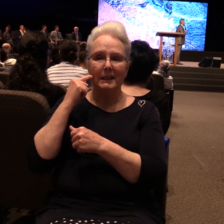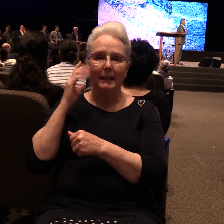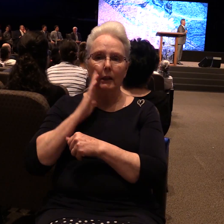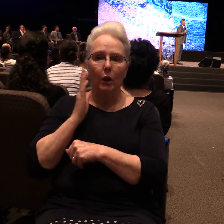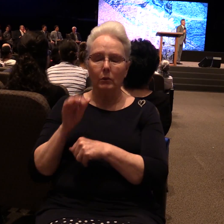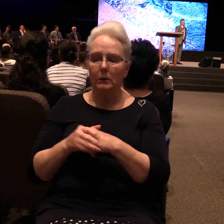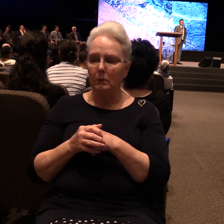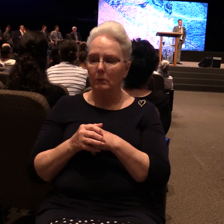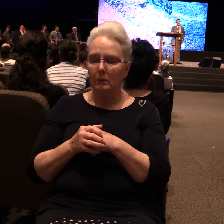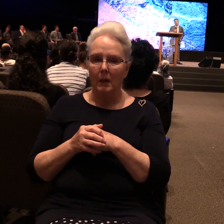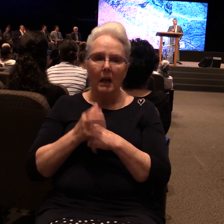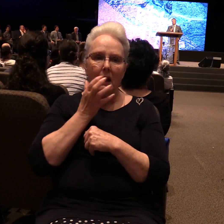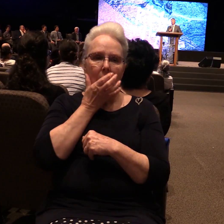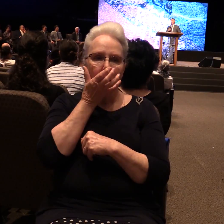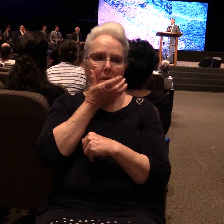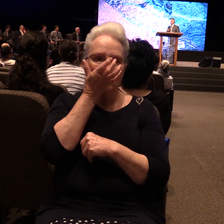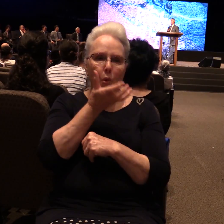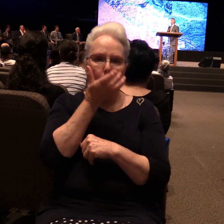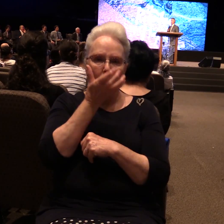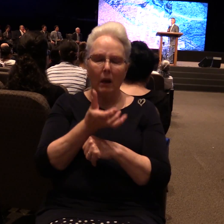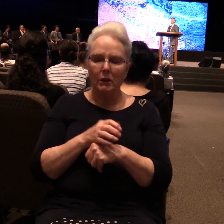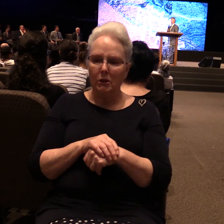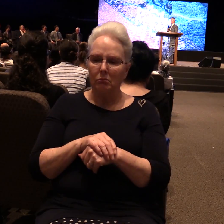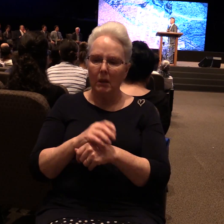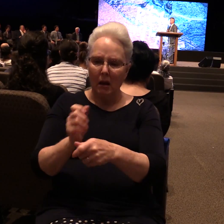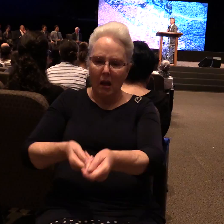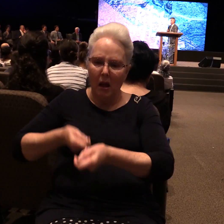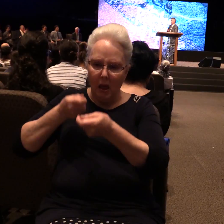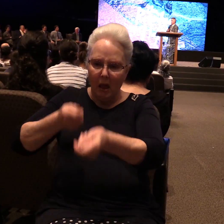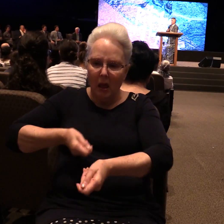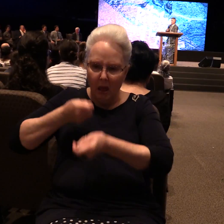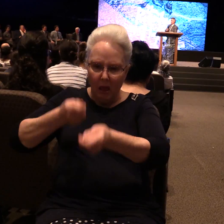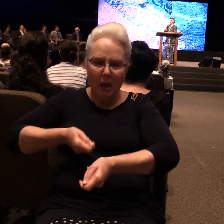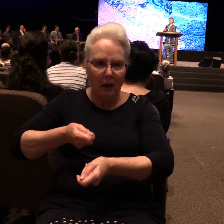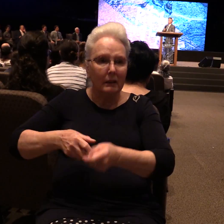Weeds and planes. Till the hard ground.